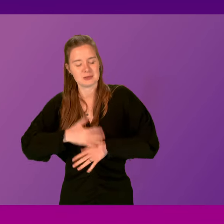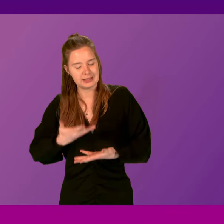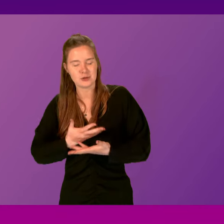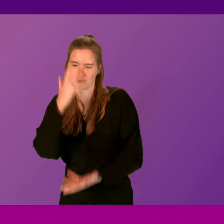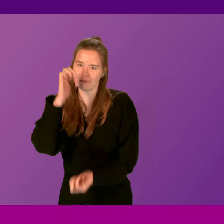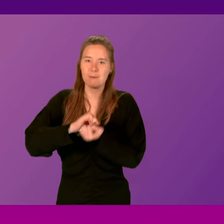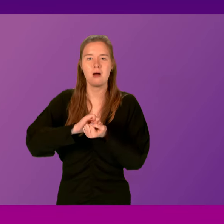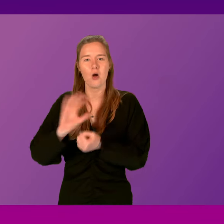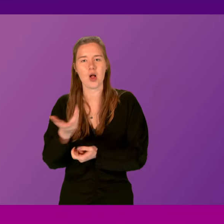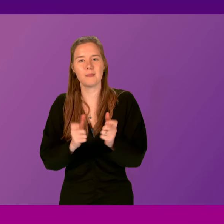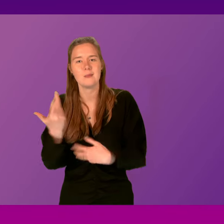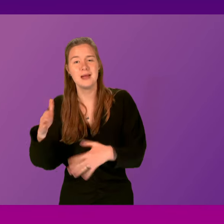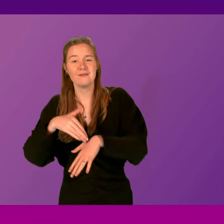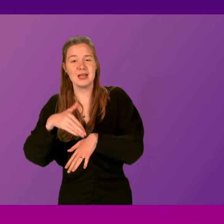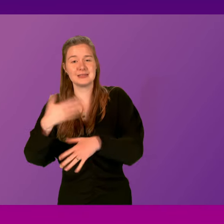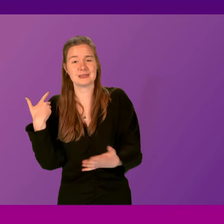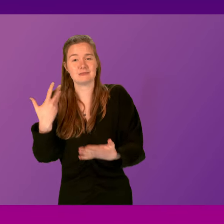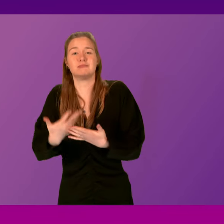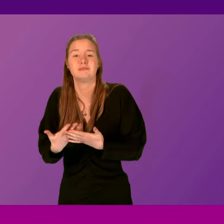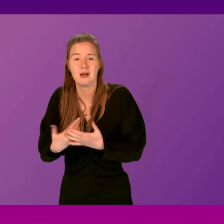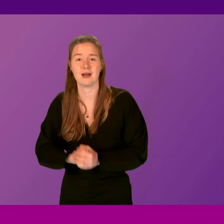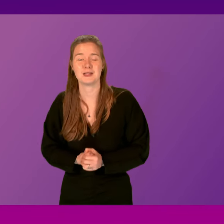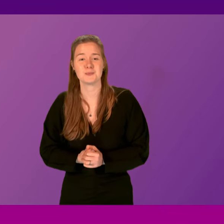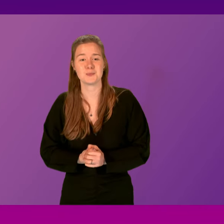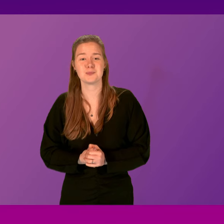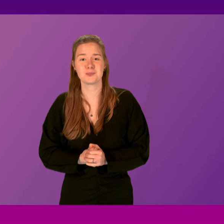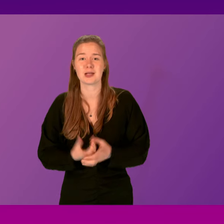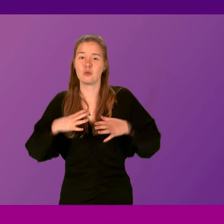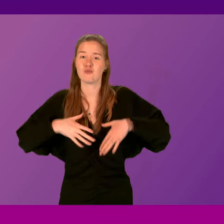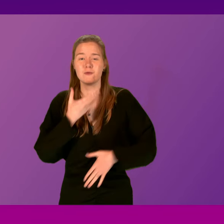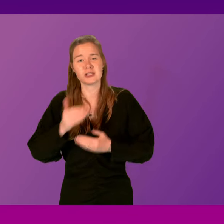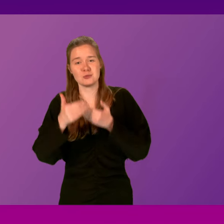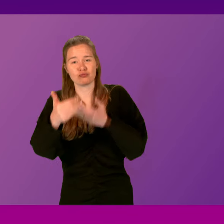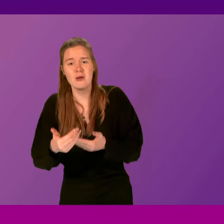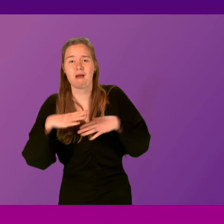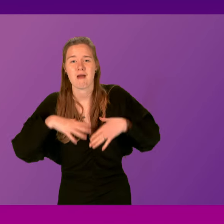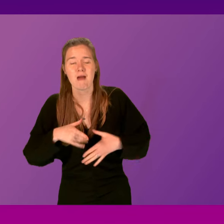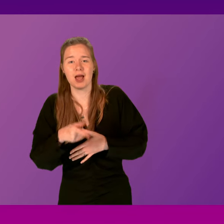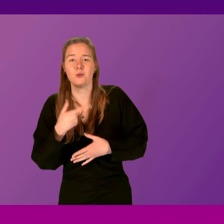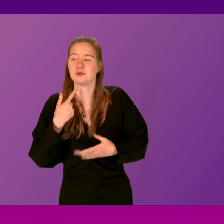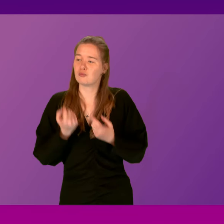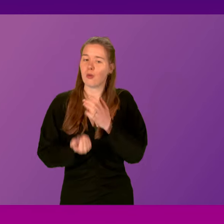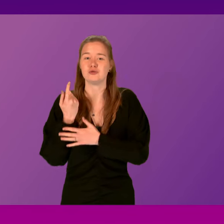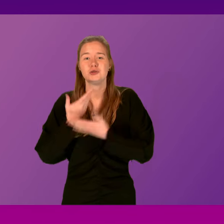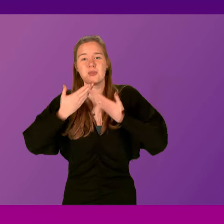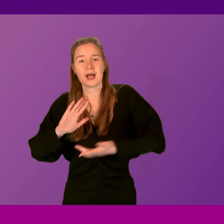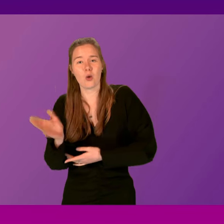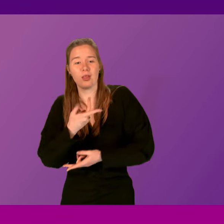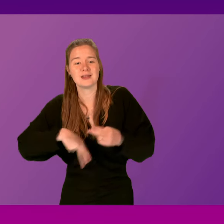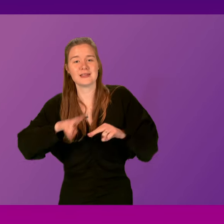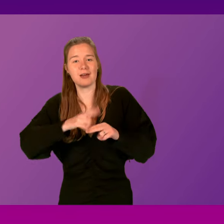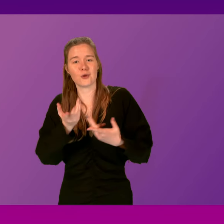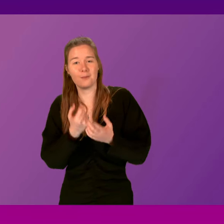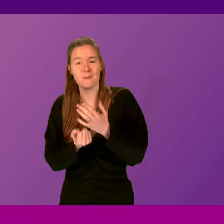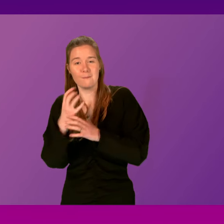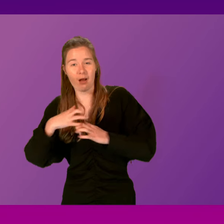everyone affected by this tragedy. And as we break for the Christmas recess, I'd like to take this opportunity to thank all the staff of the parliament